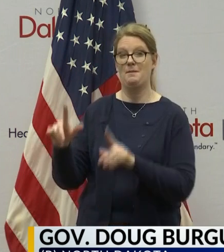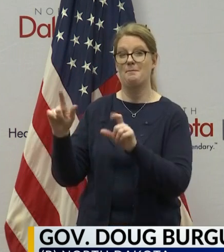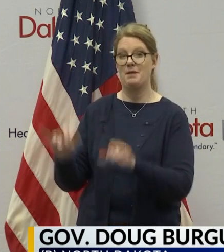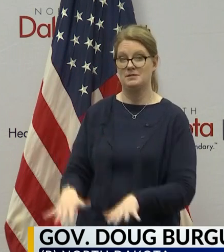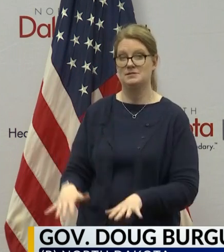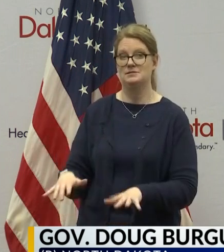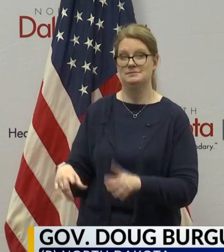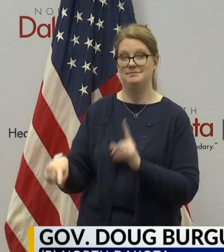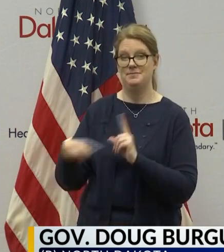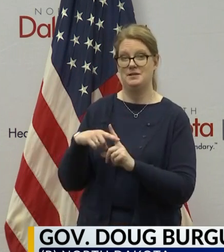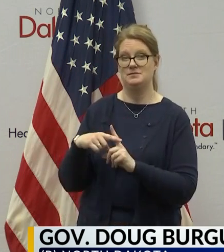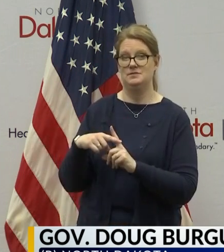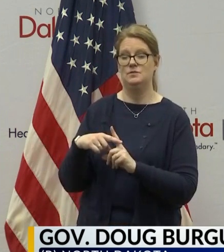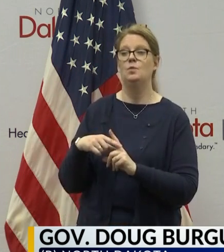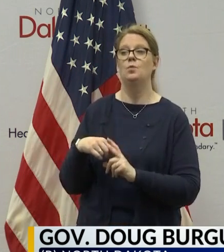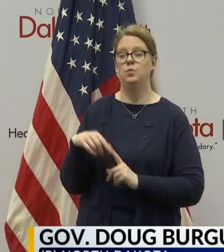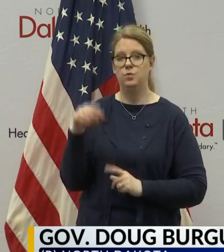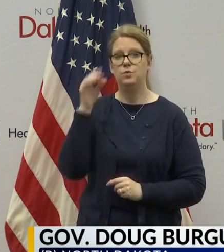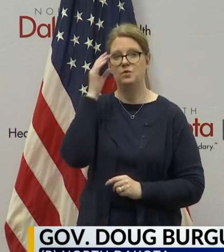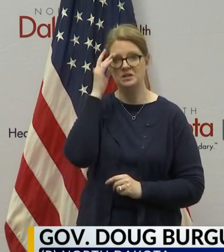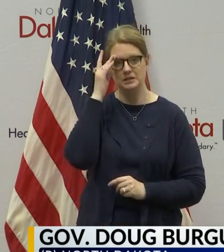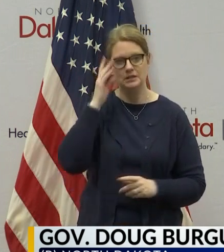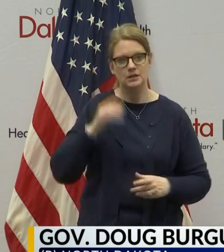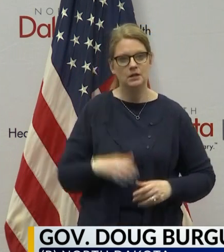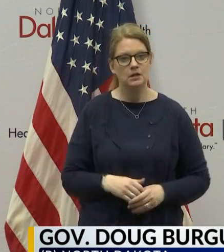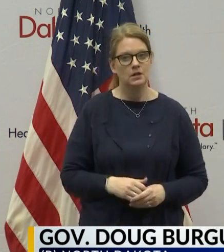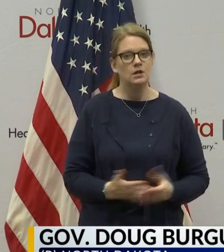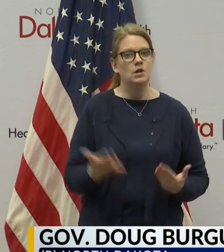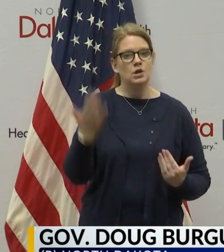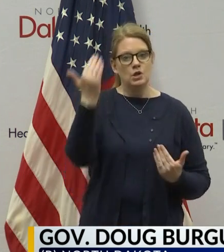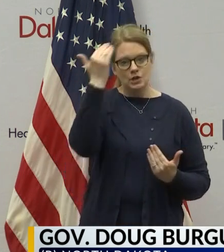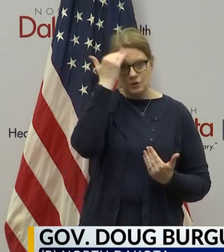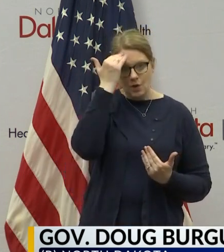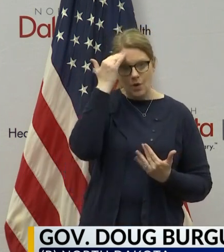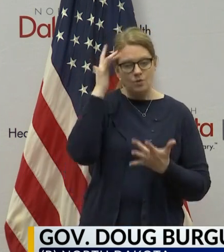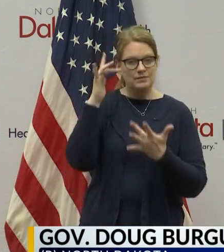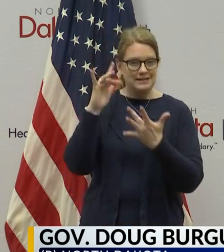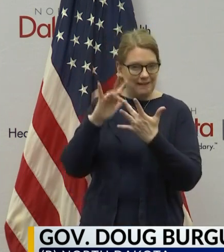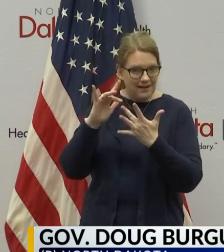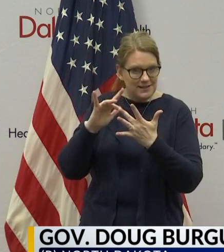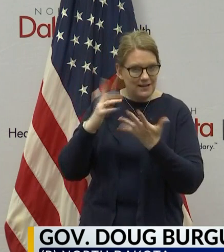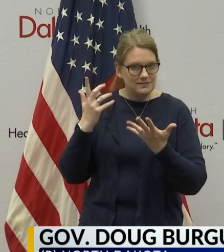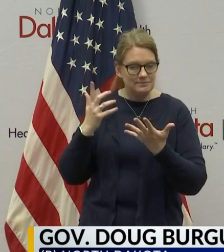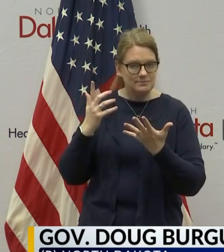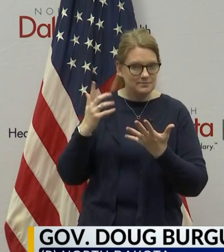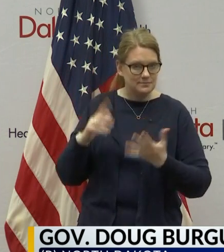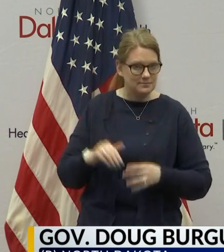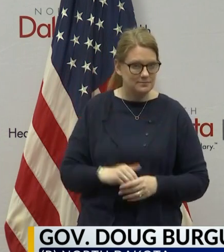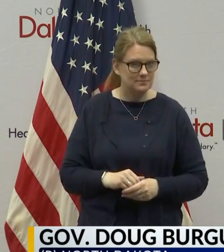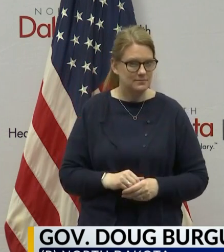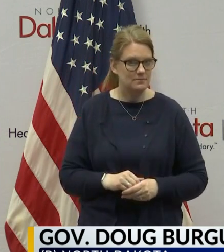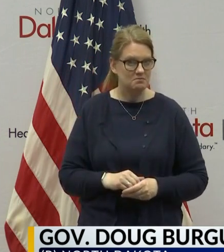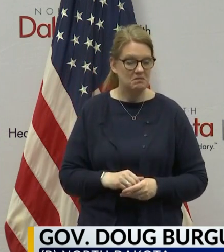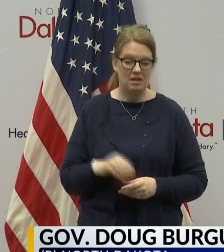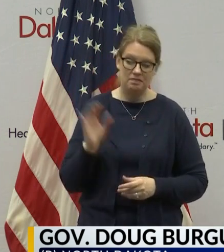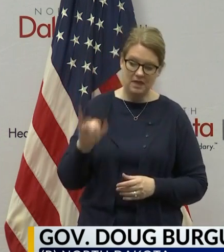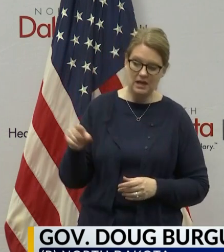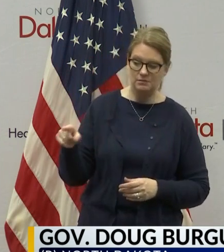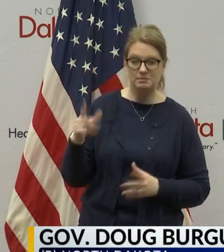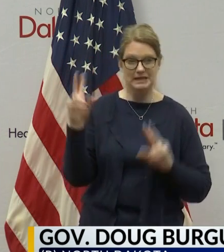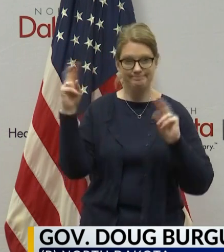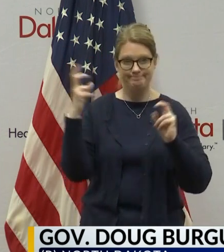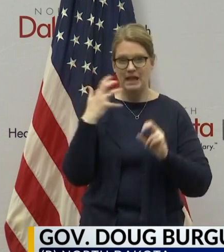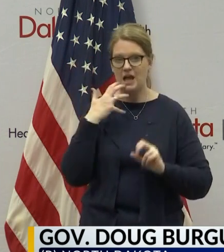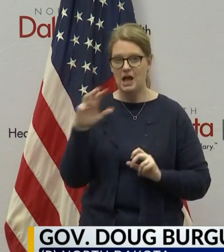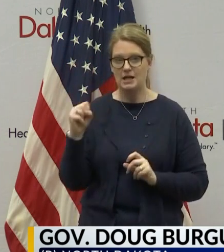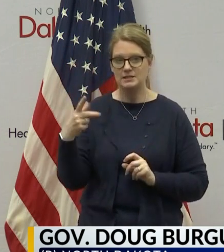have a, through known, you know, contact through some of those individuals, but where we would consider that a hotspot.